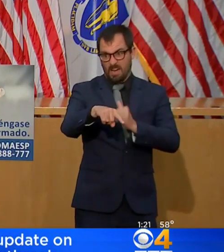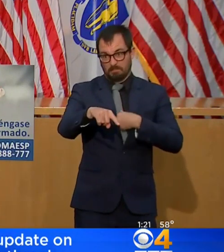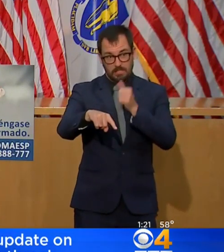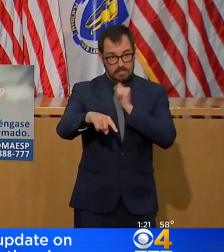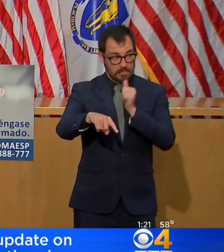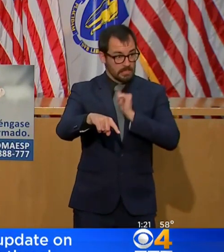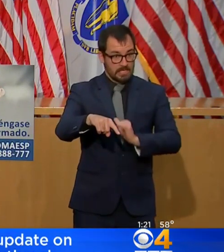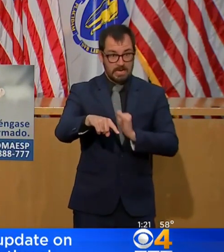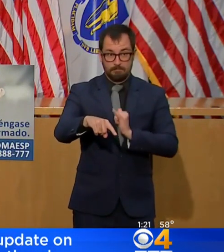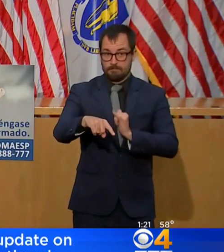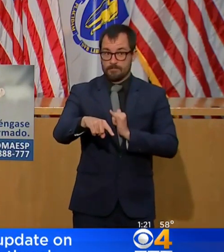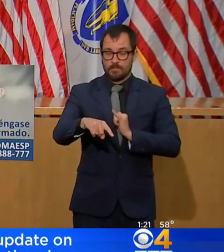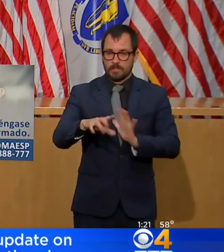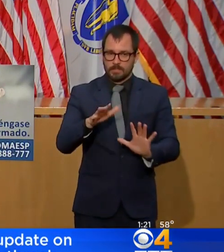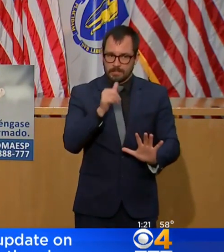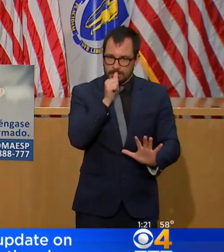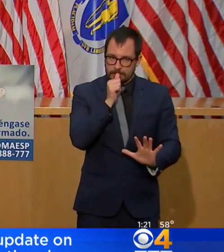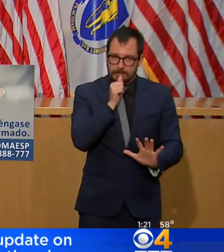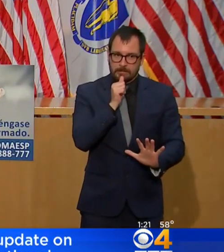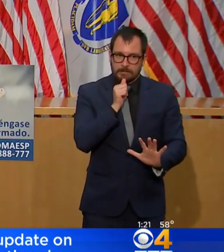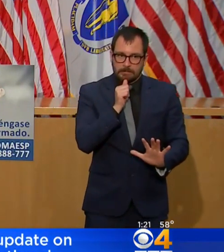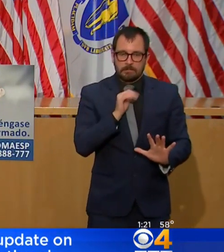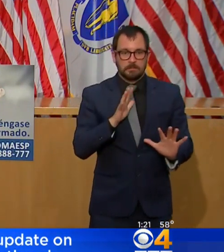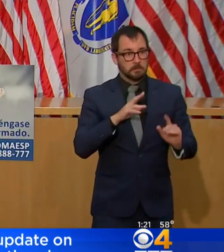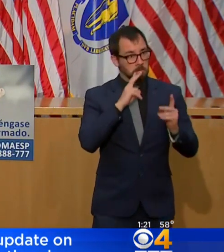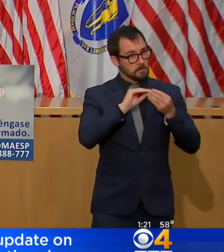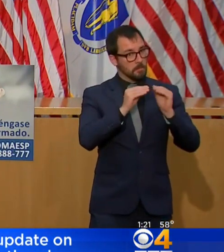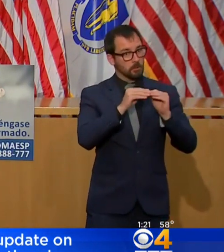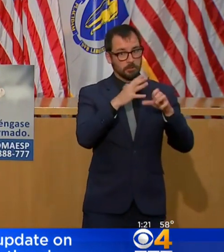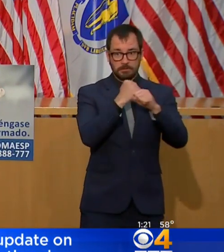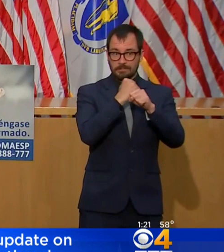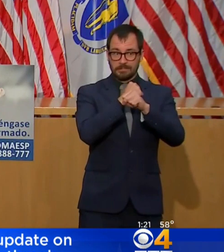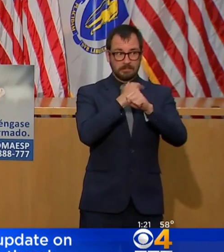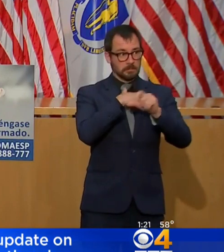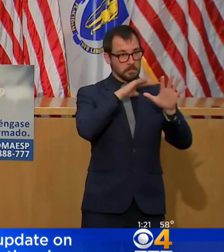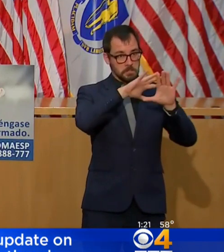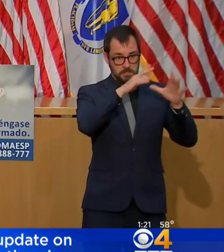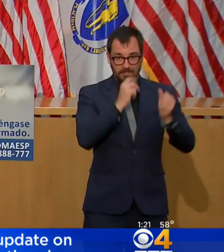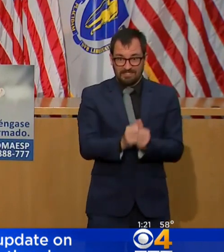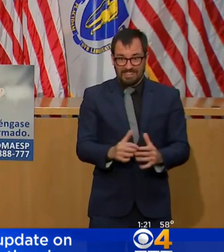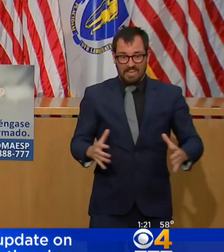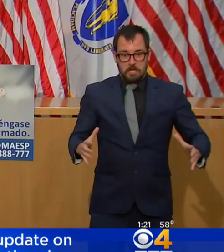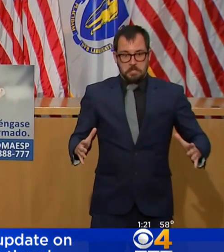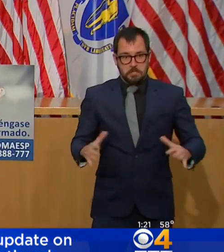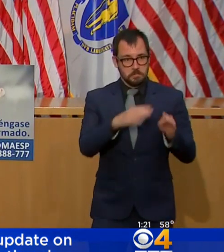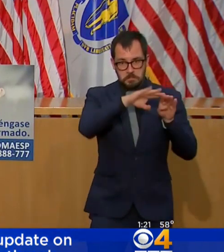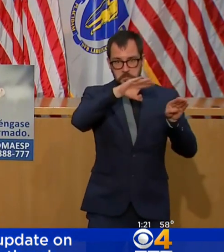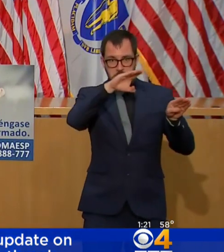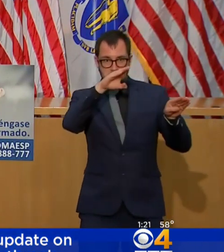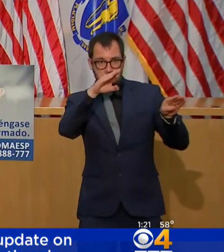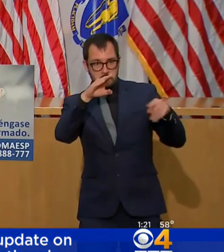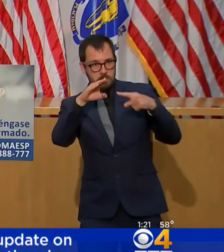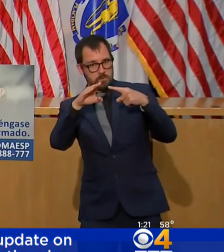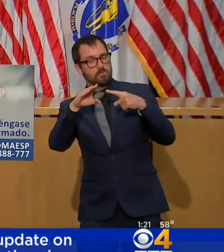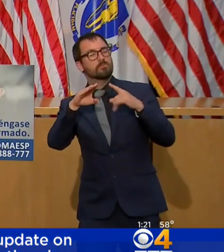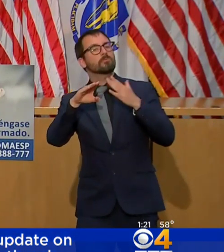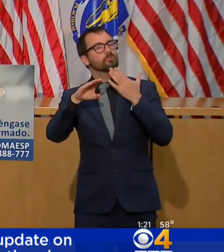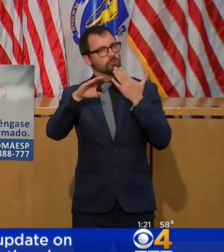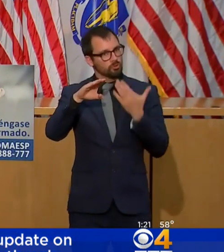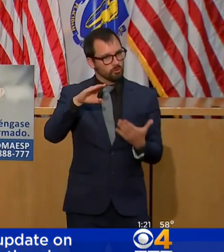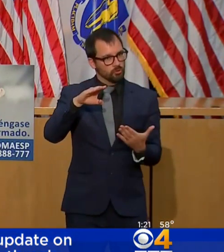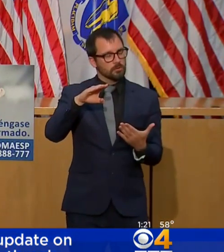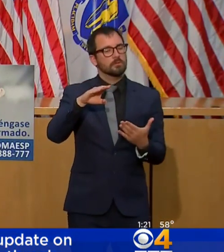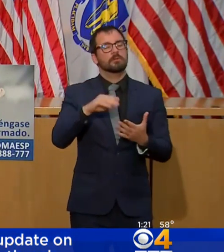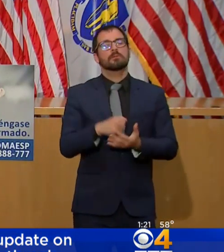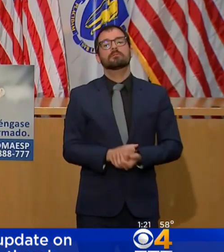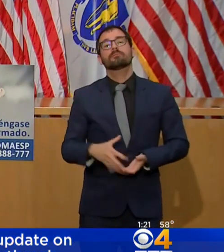direction. As of yesterday, having never distributed a single piece of PPE ever during our first five years